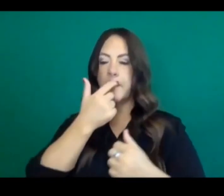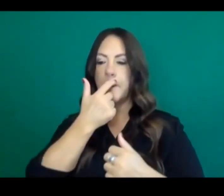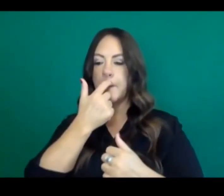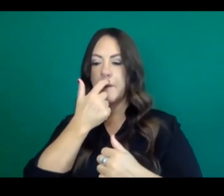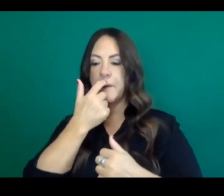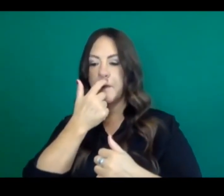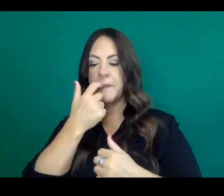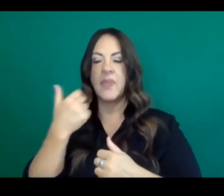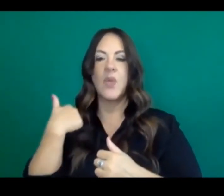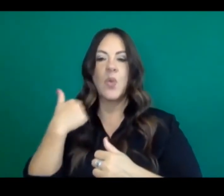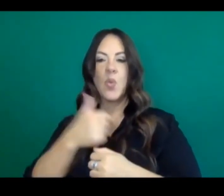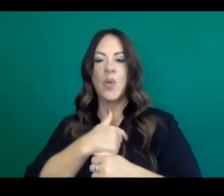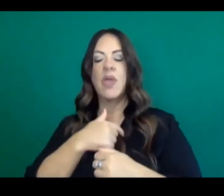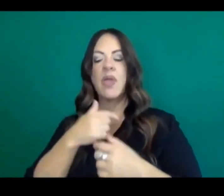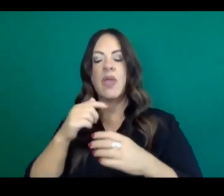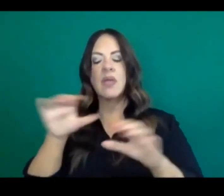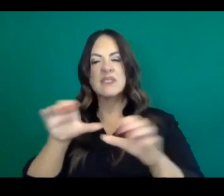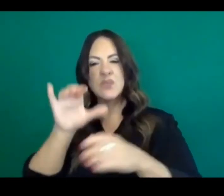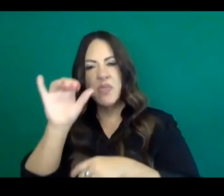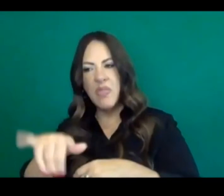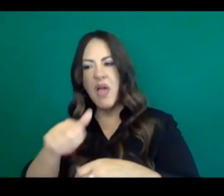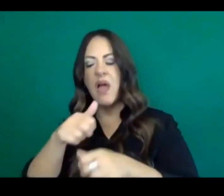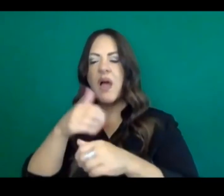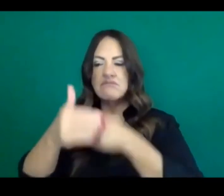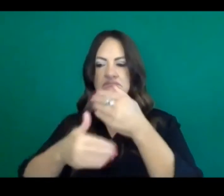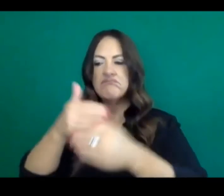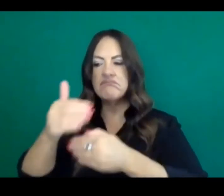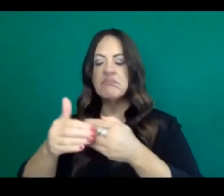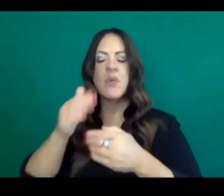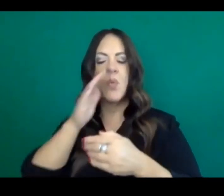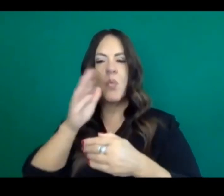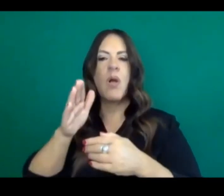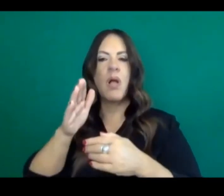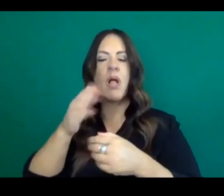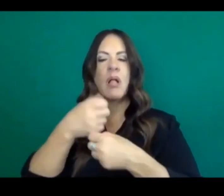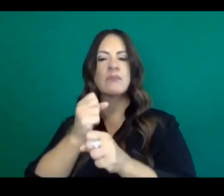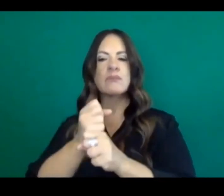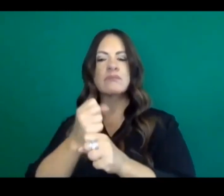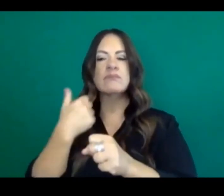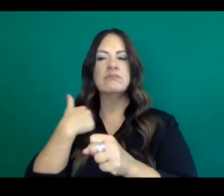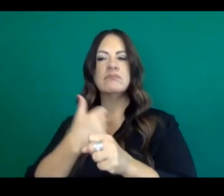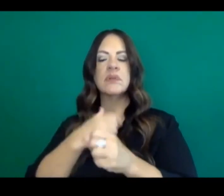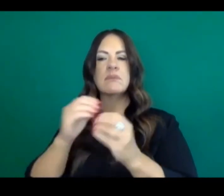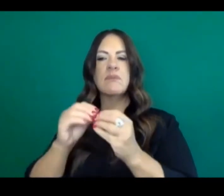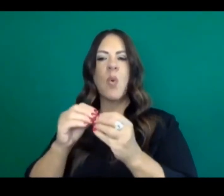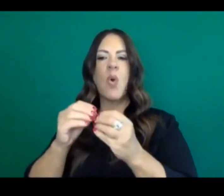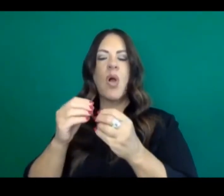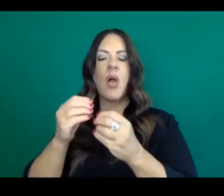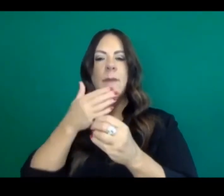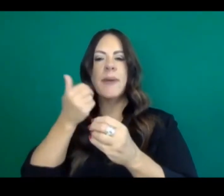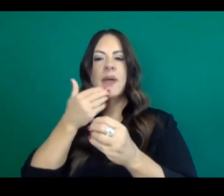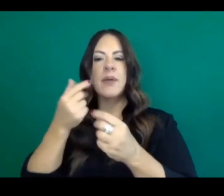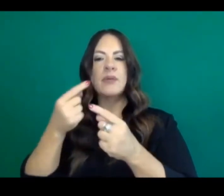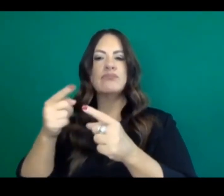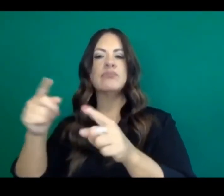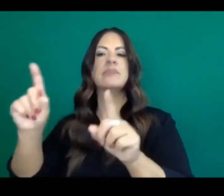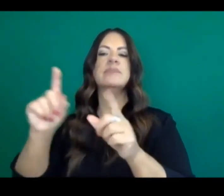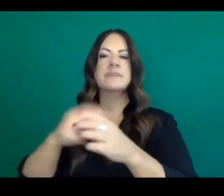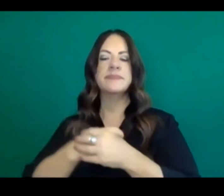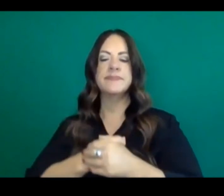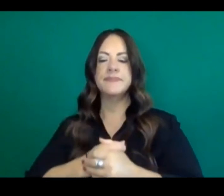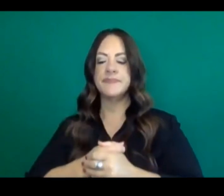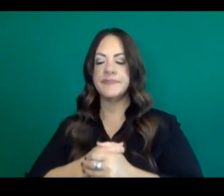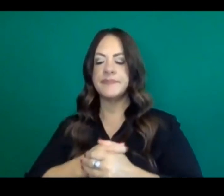parts of our response. And I think that's going to take us a long way. Um, with regards to, uh,